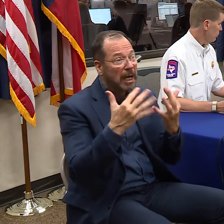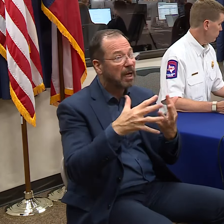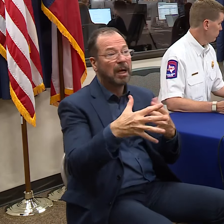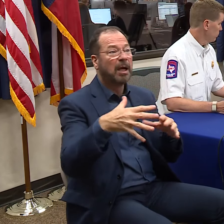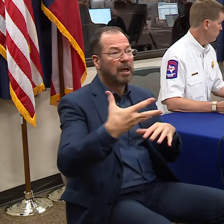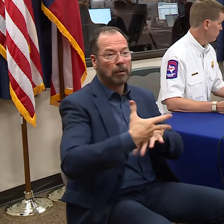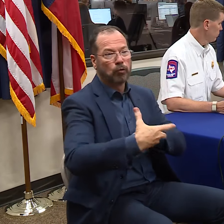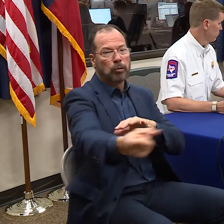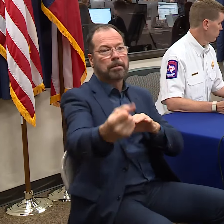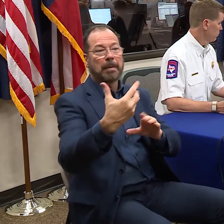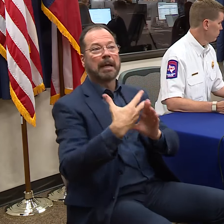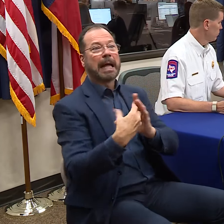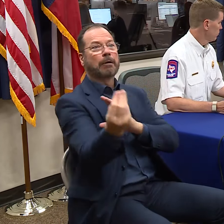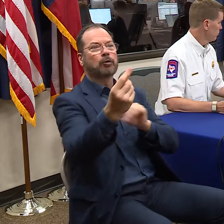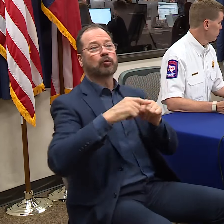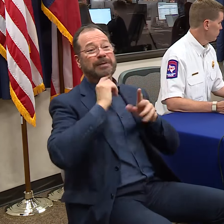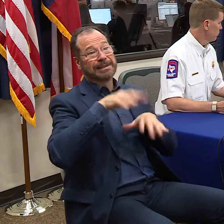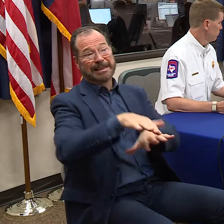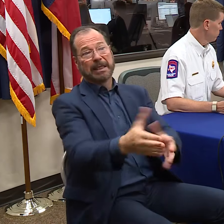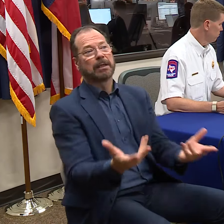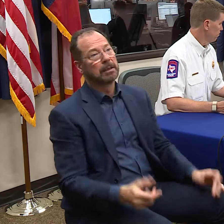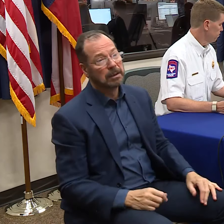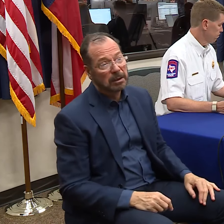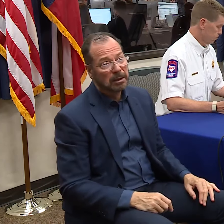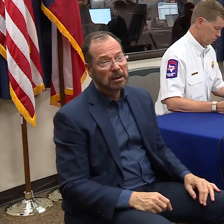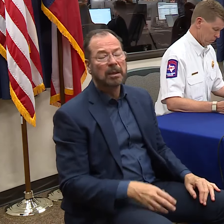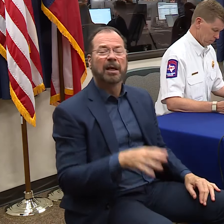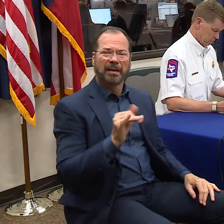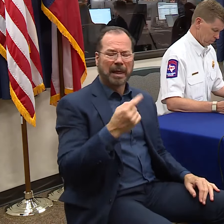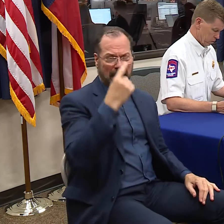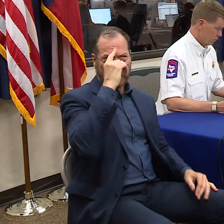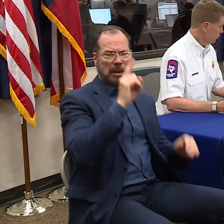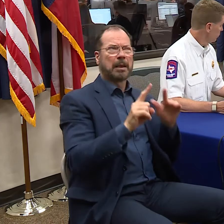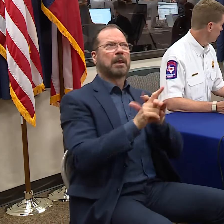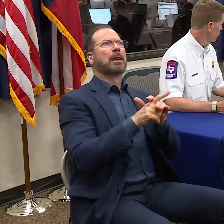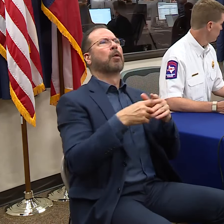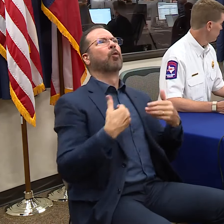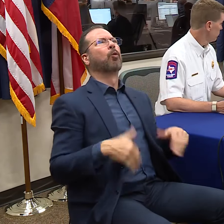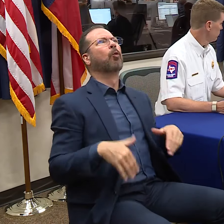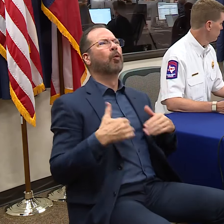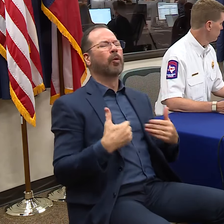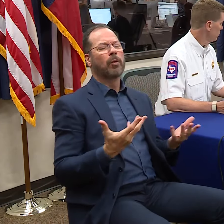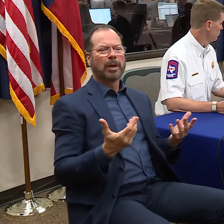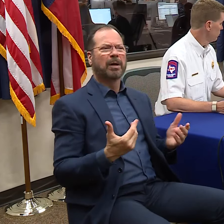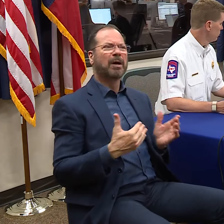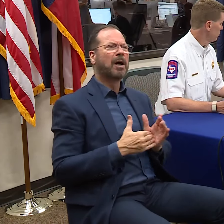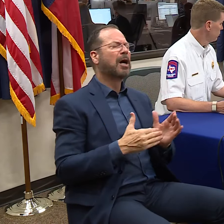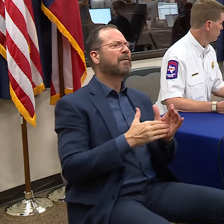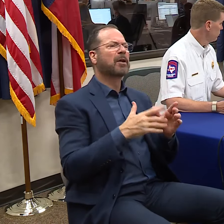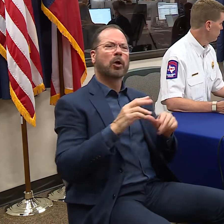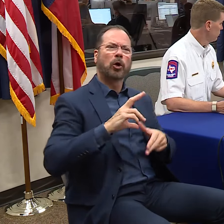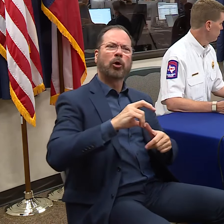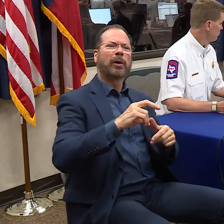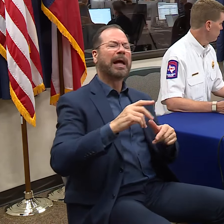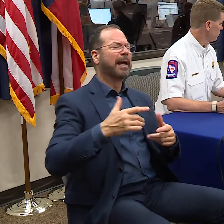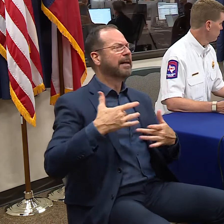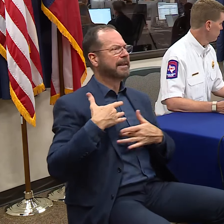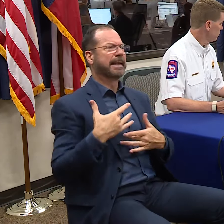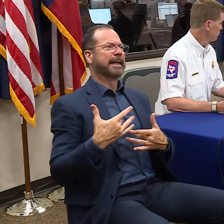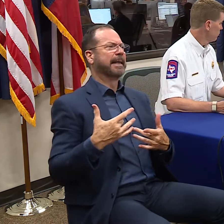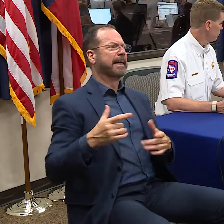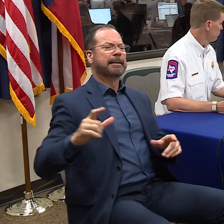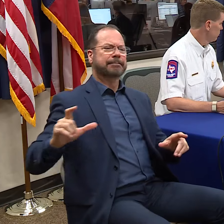washed out to sea. So that was the first thing that really came to my mind because we often see the hurricanes kind of come up,